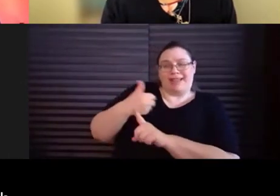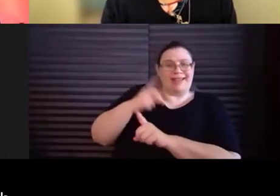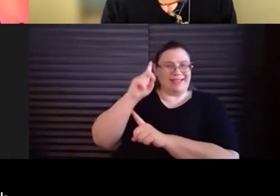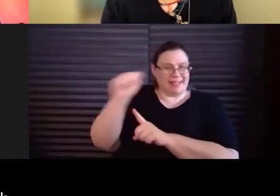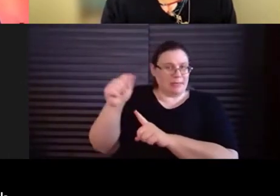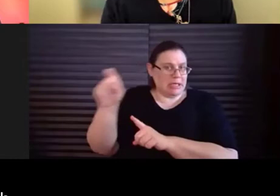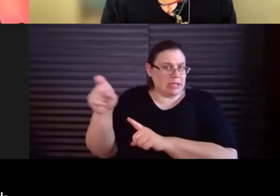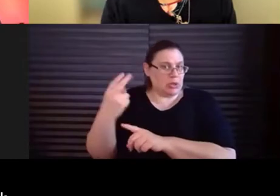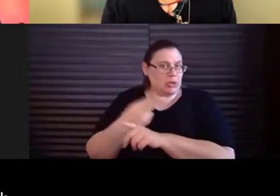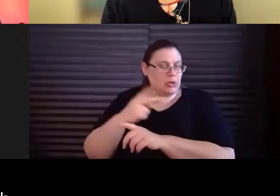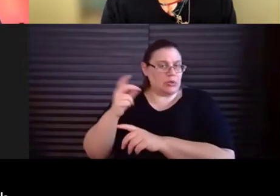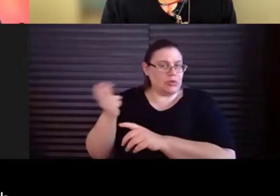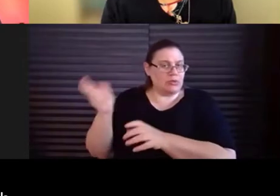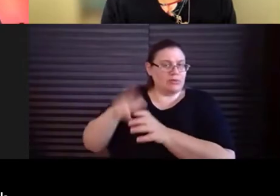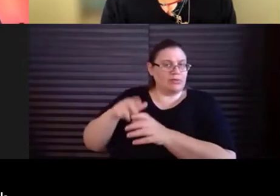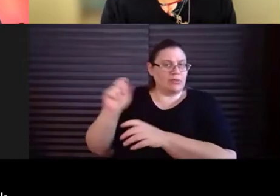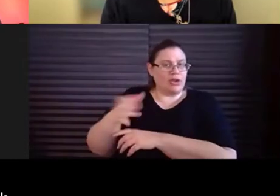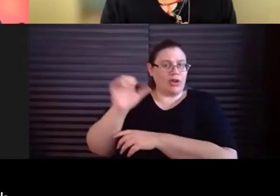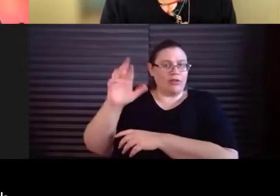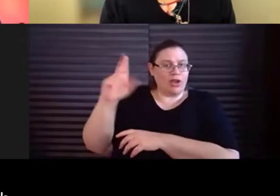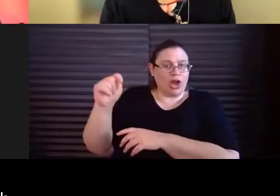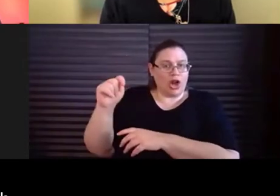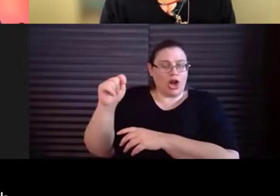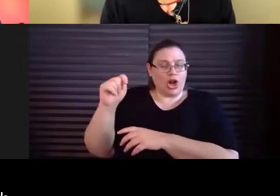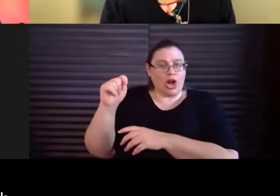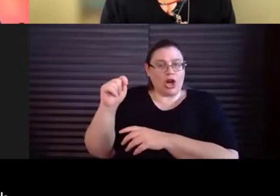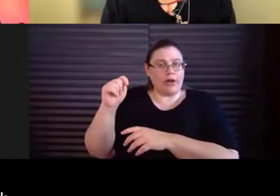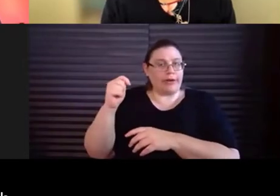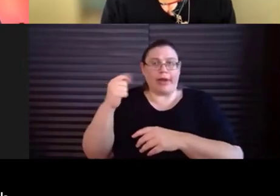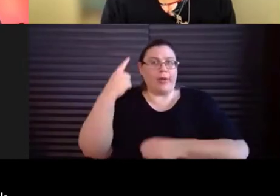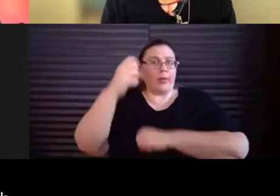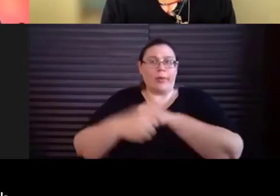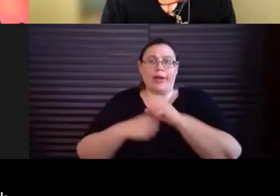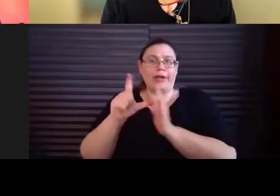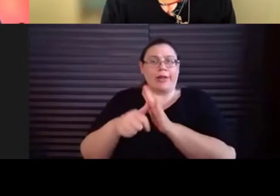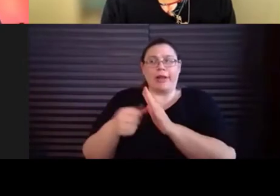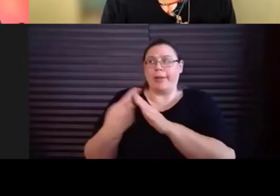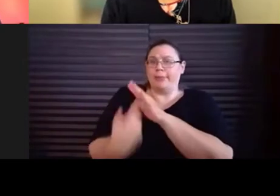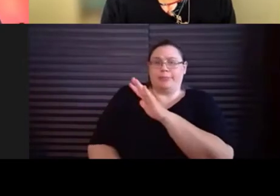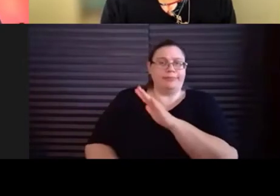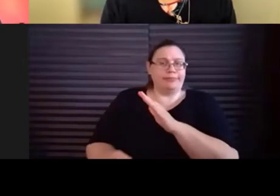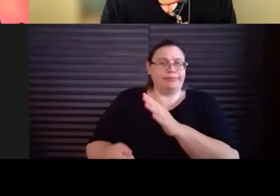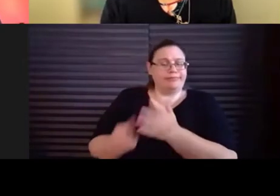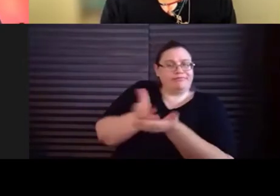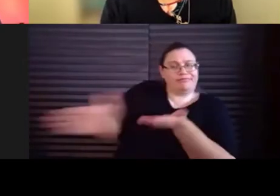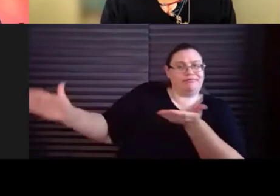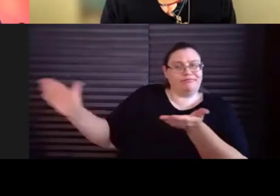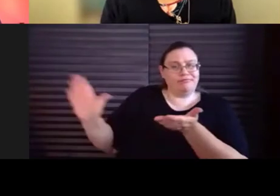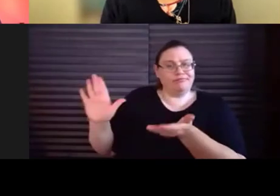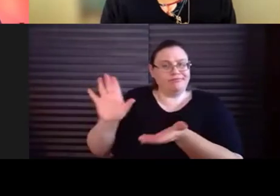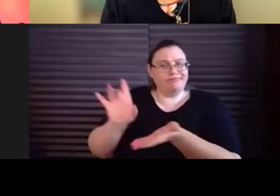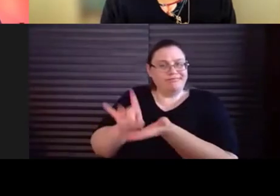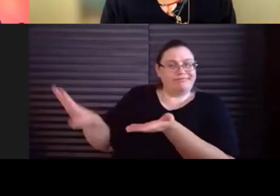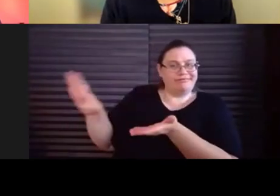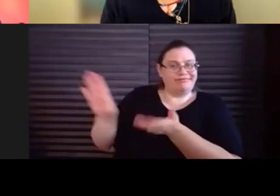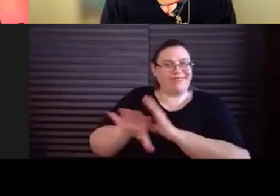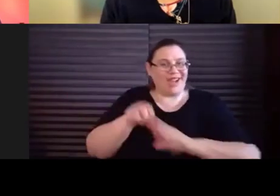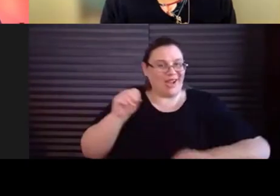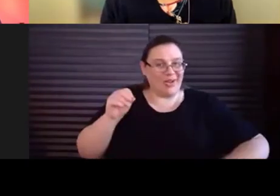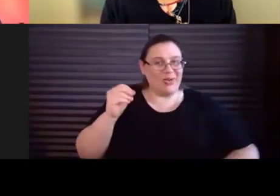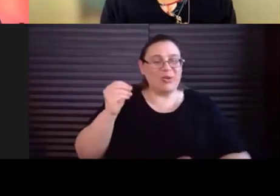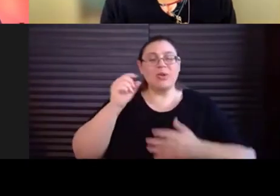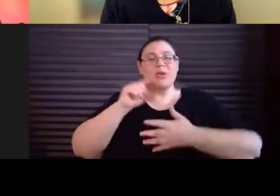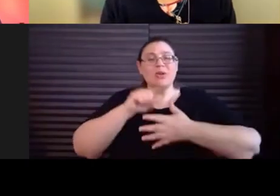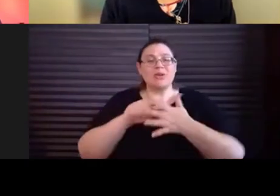lasted like one year, and poof, he's gone. So, so these are the, you know,